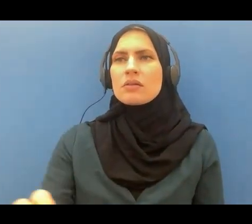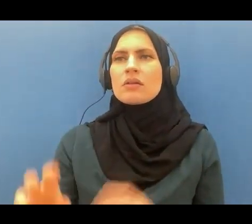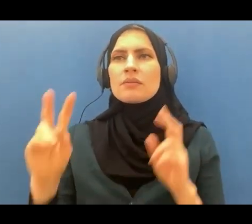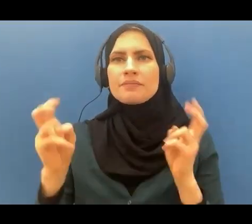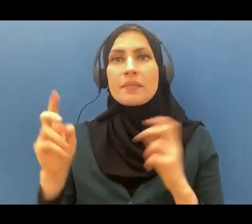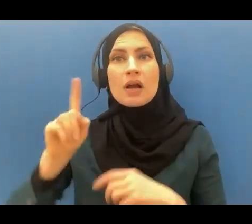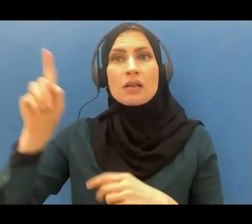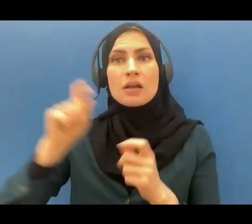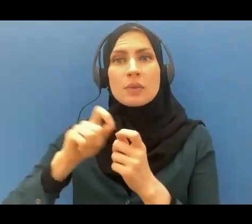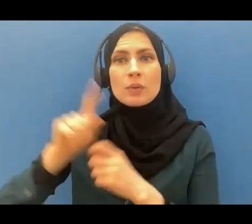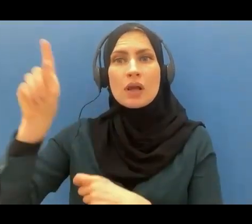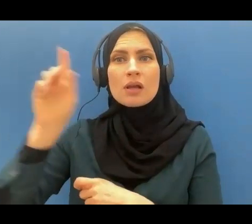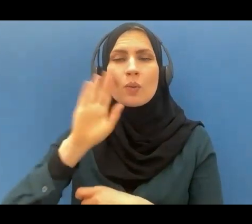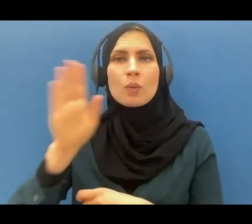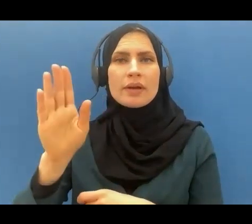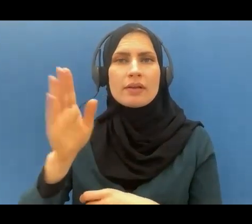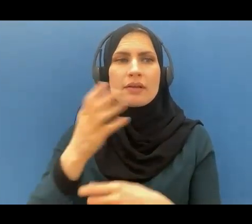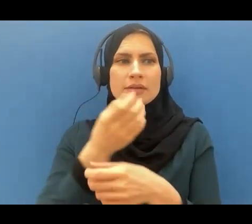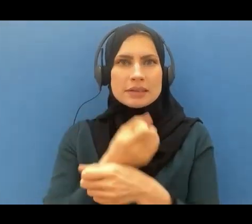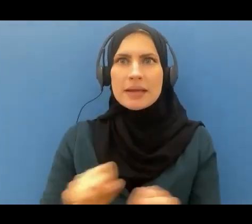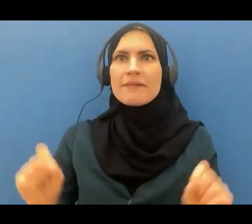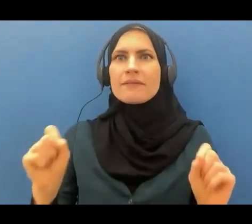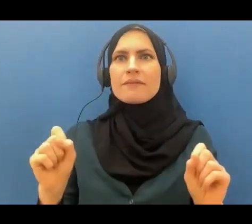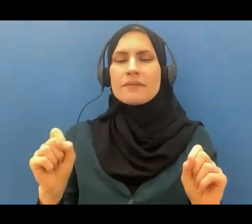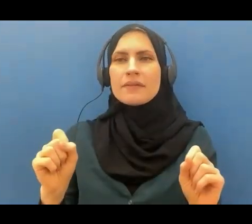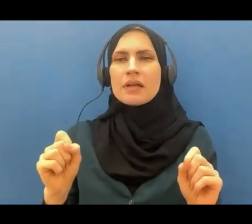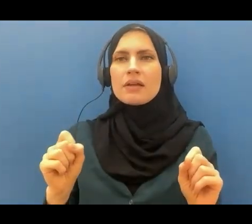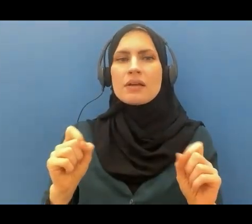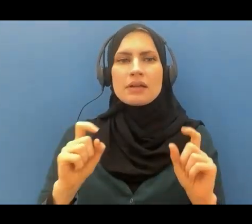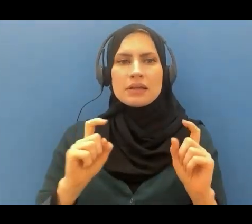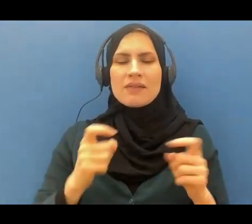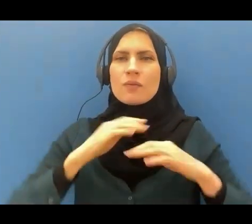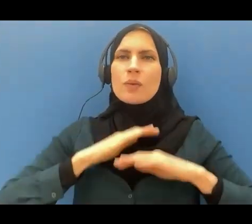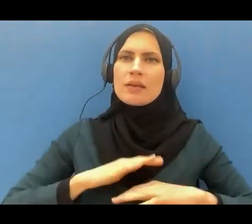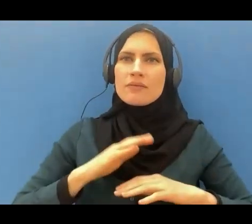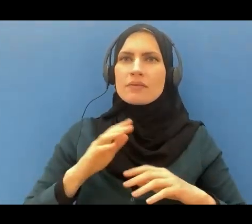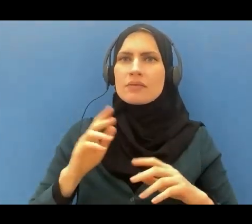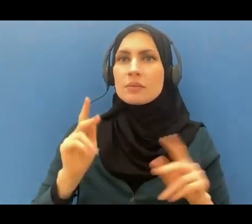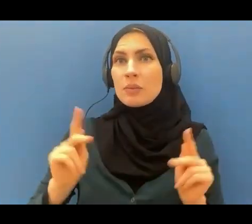relief and save those who are pious and righteous ones